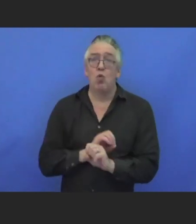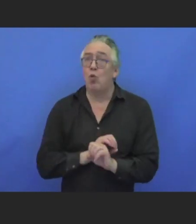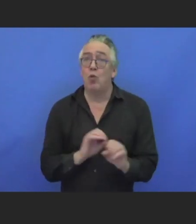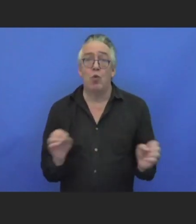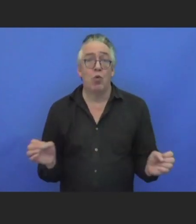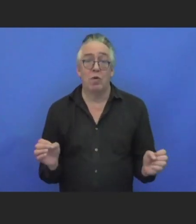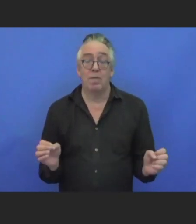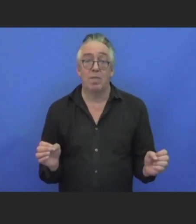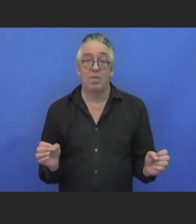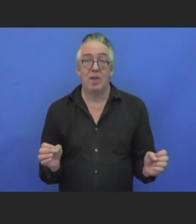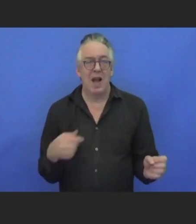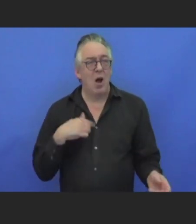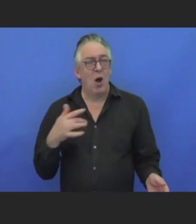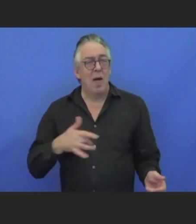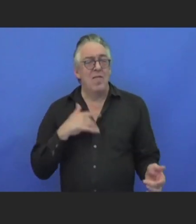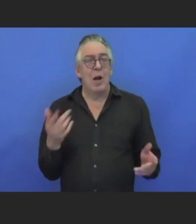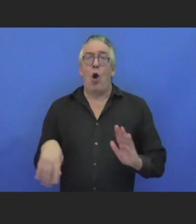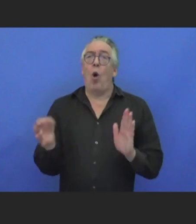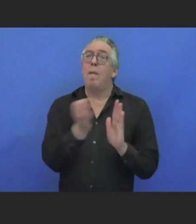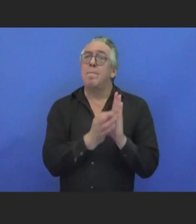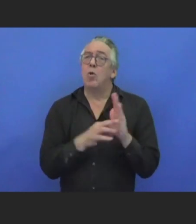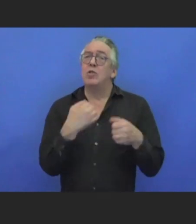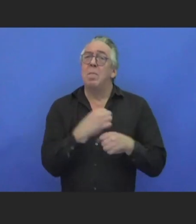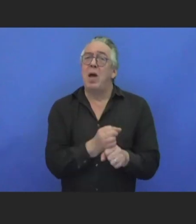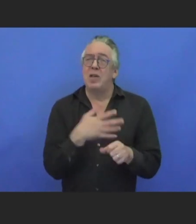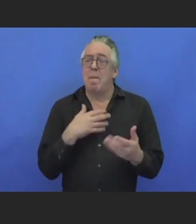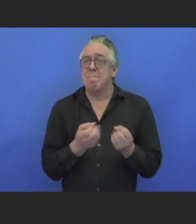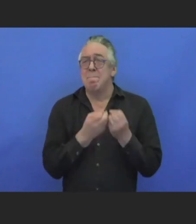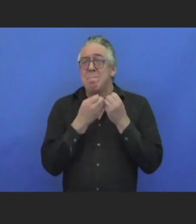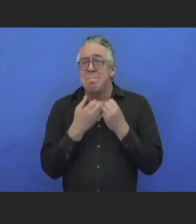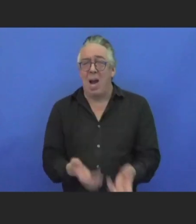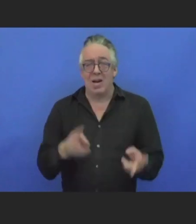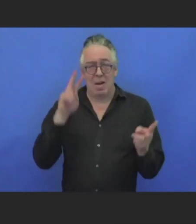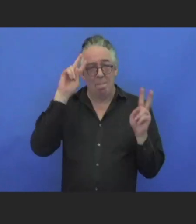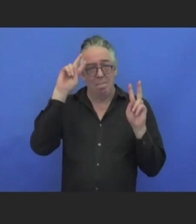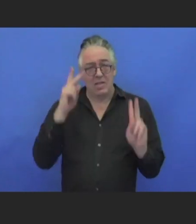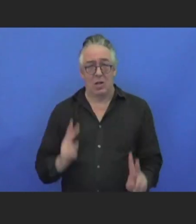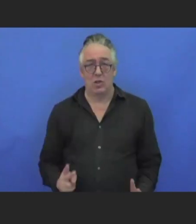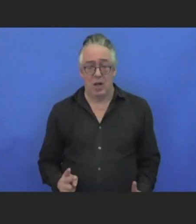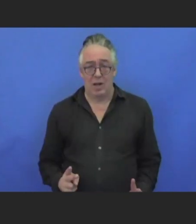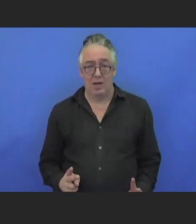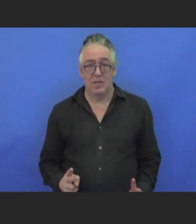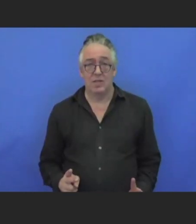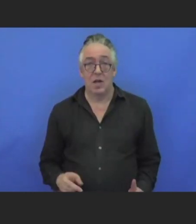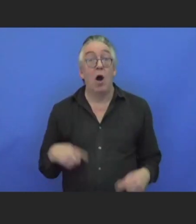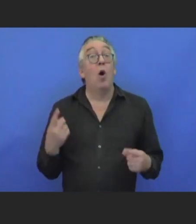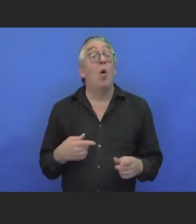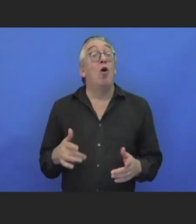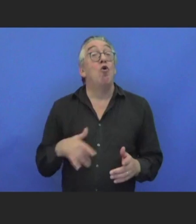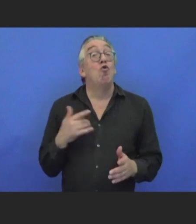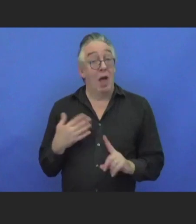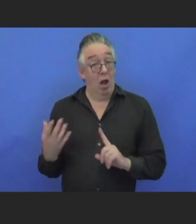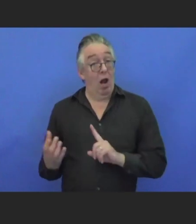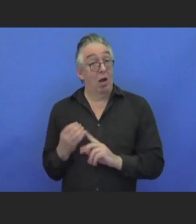lot of misconception around policymakers, and despite the advances, we are not using the